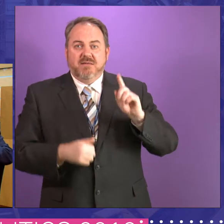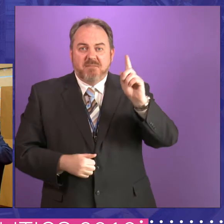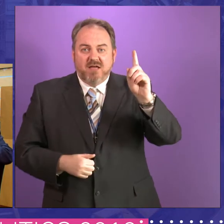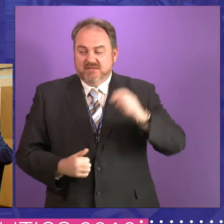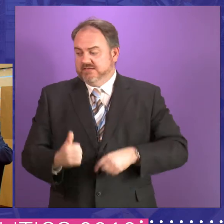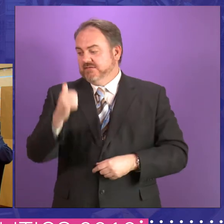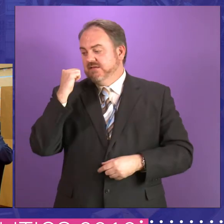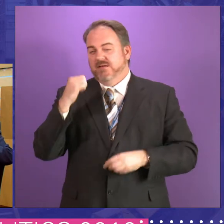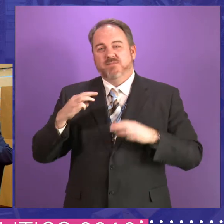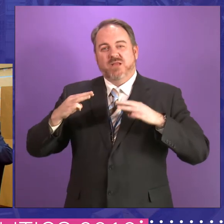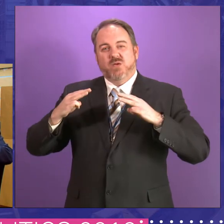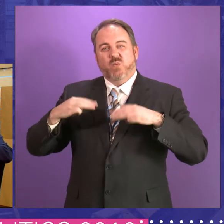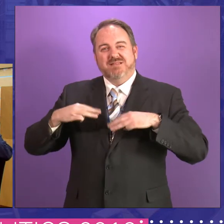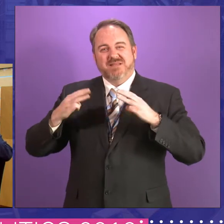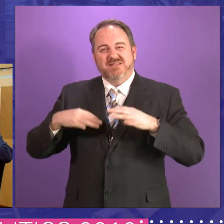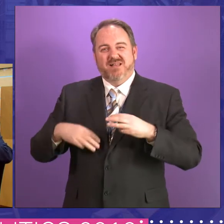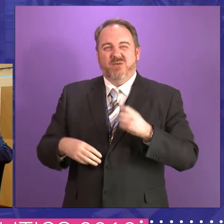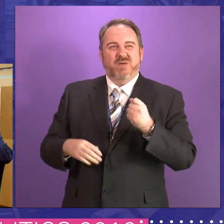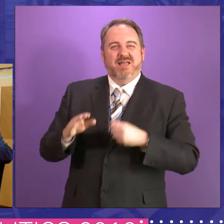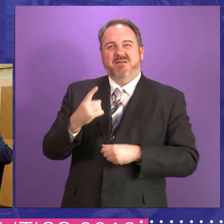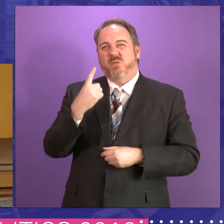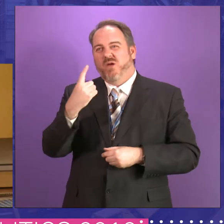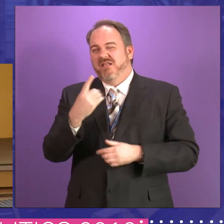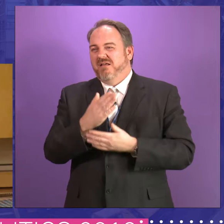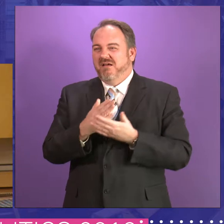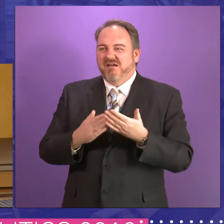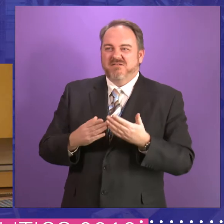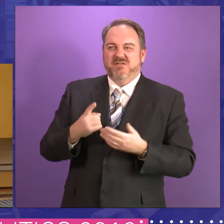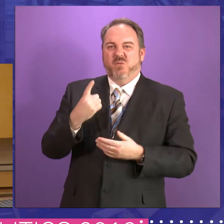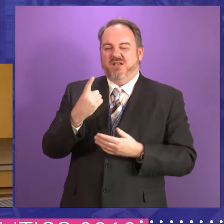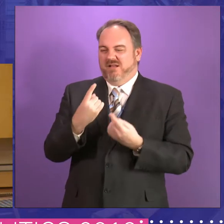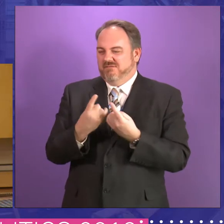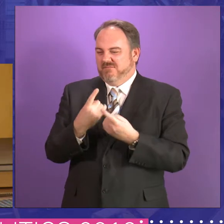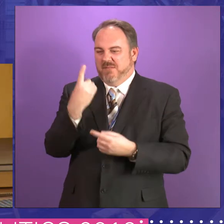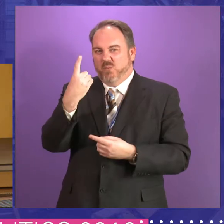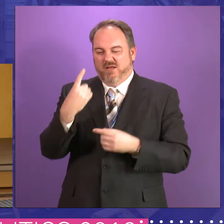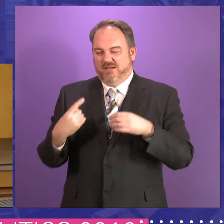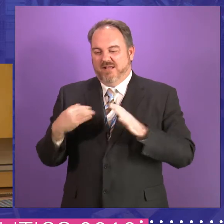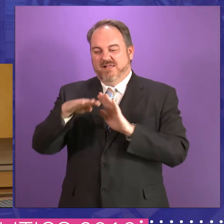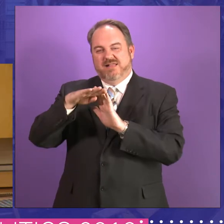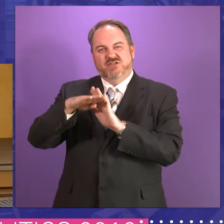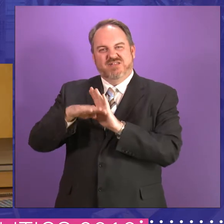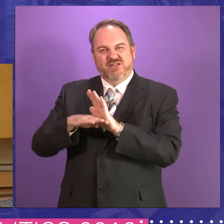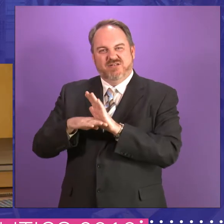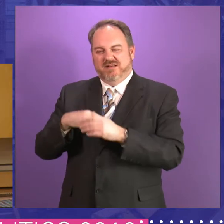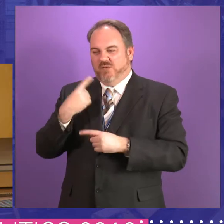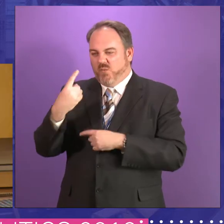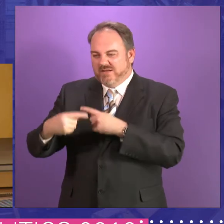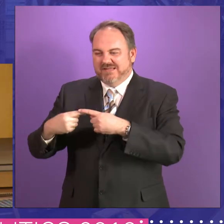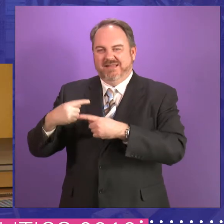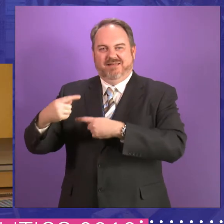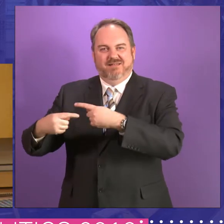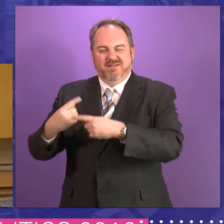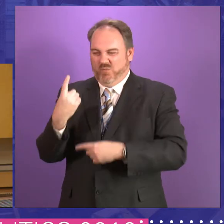Westminster, we had one piece, one and a half pieces, two pieces per year. Scottish interests were not being dealt with.